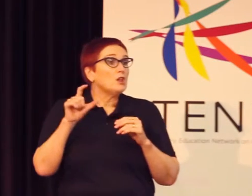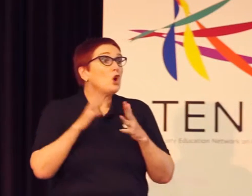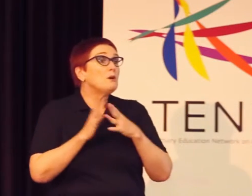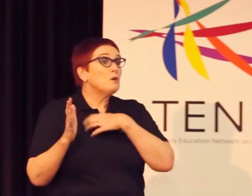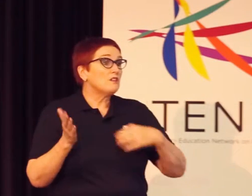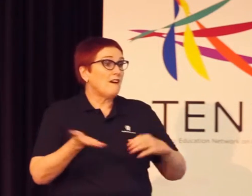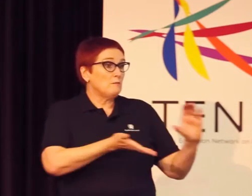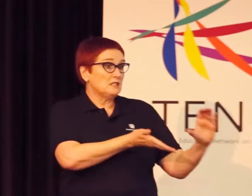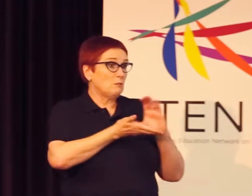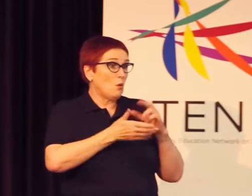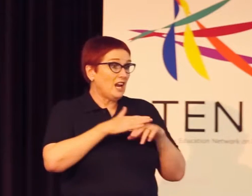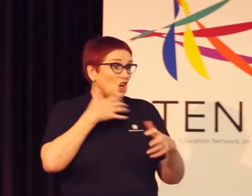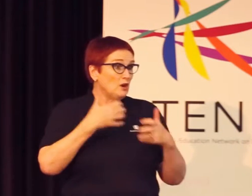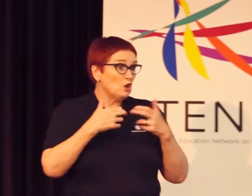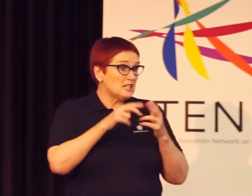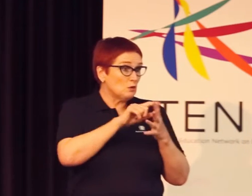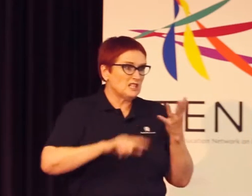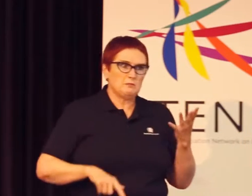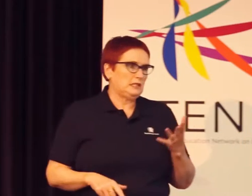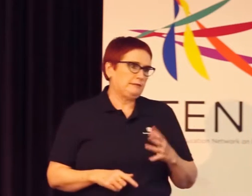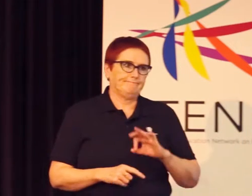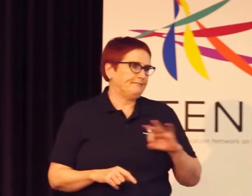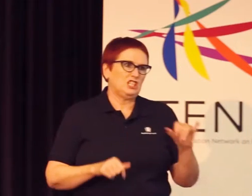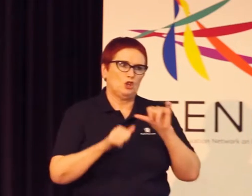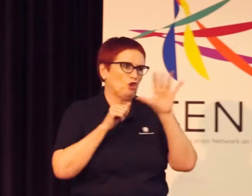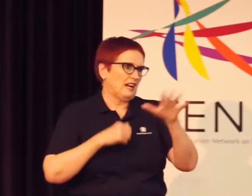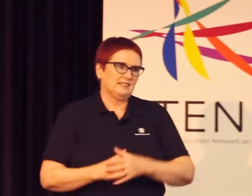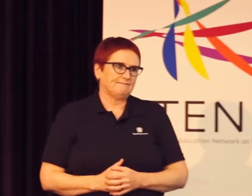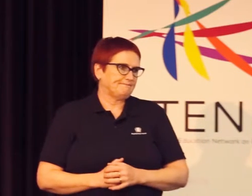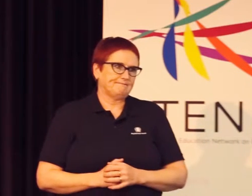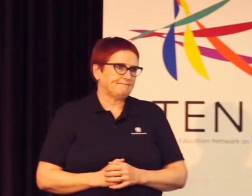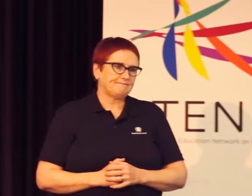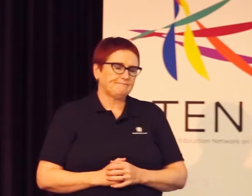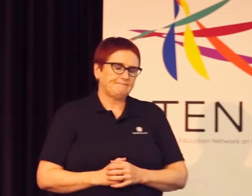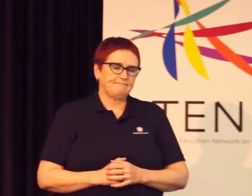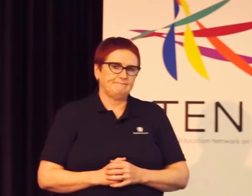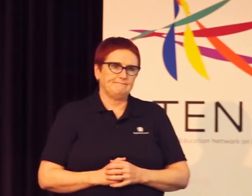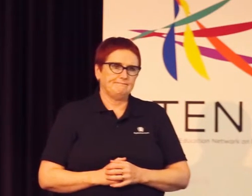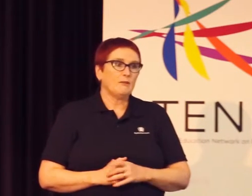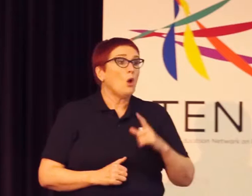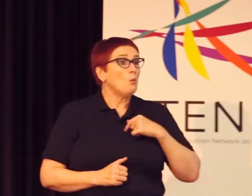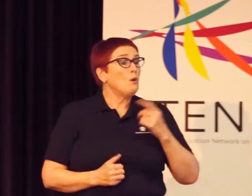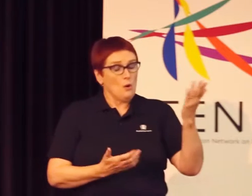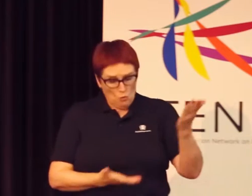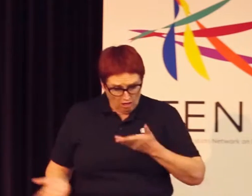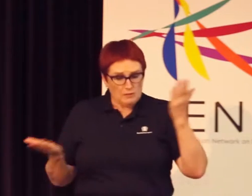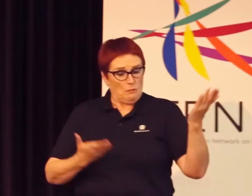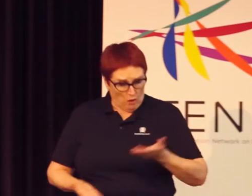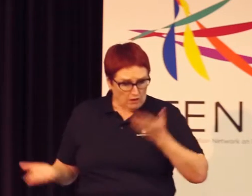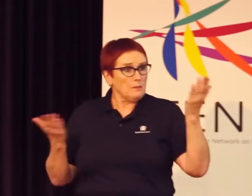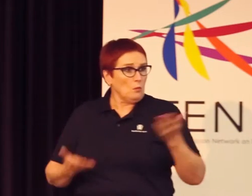is not great. And as we accept more and more students joyfully with disabilities,